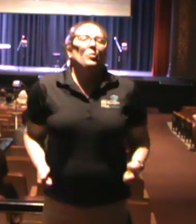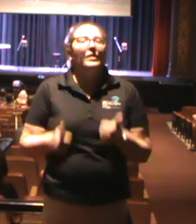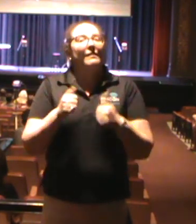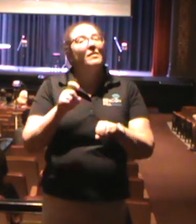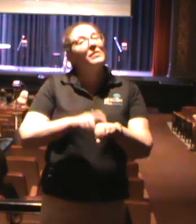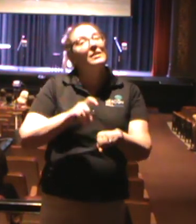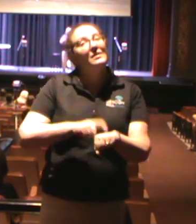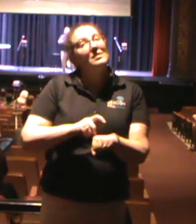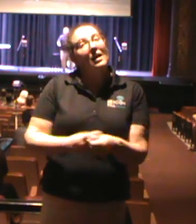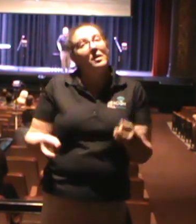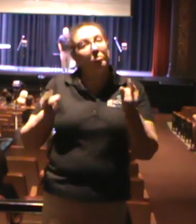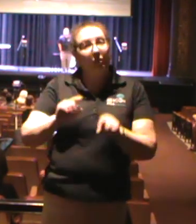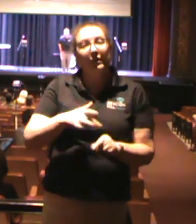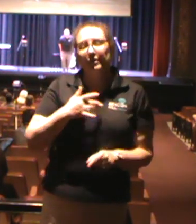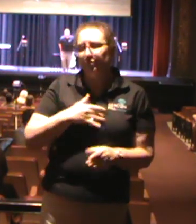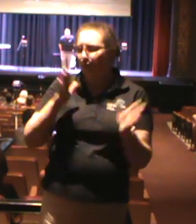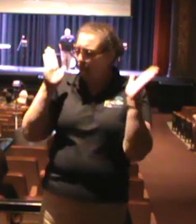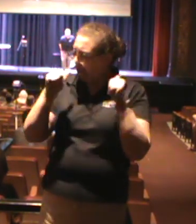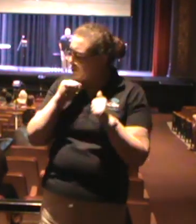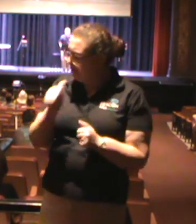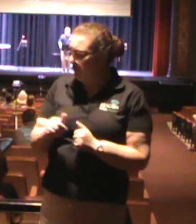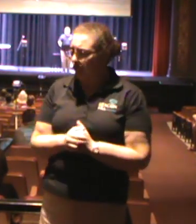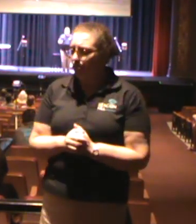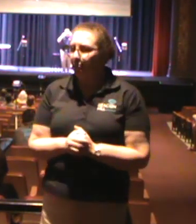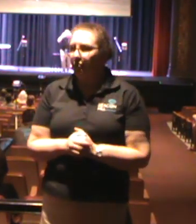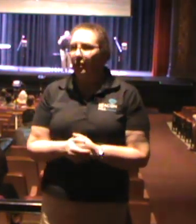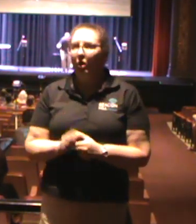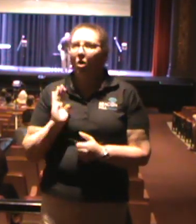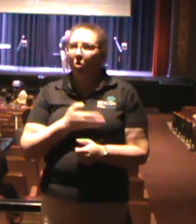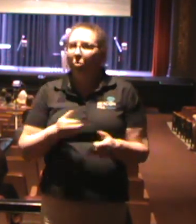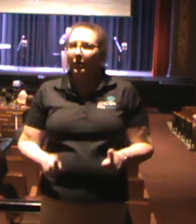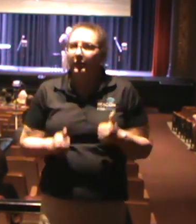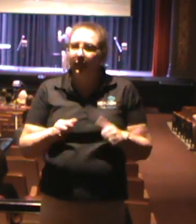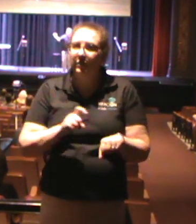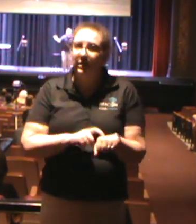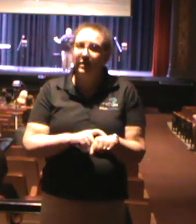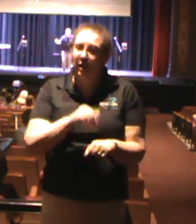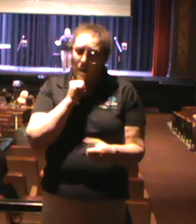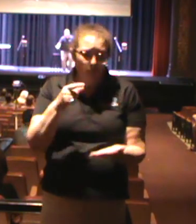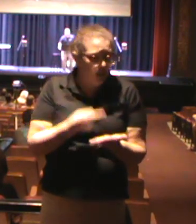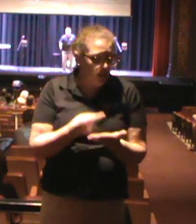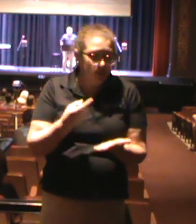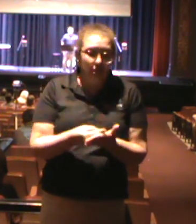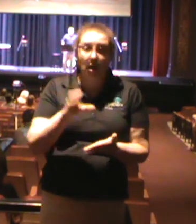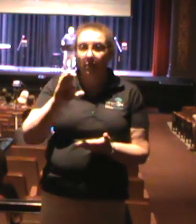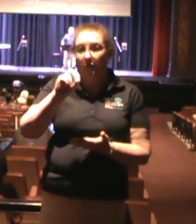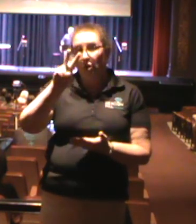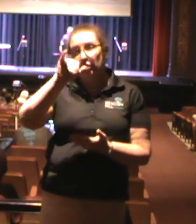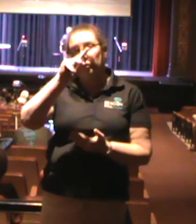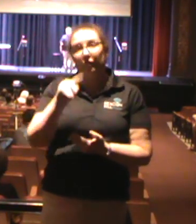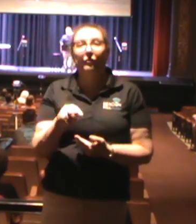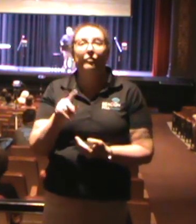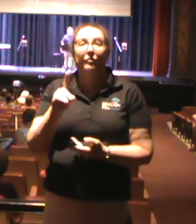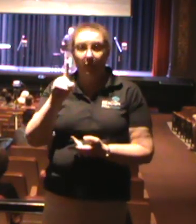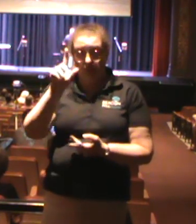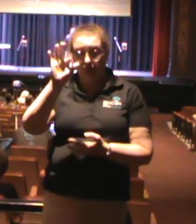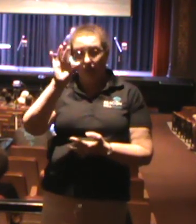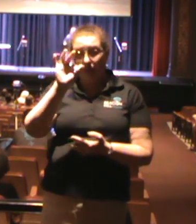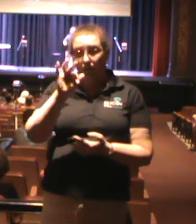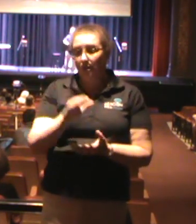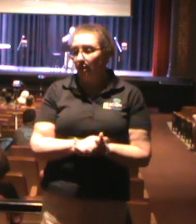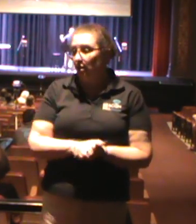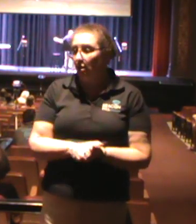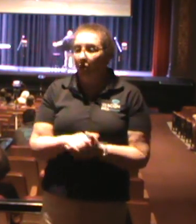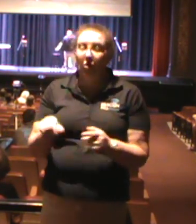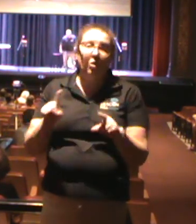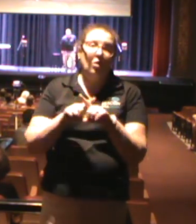when it feels kind of hopeless, right? We live in a time, I'm not talking about COVID-19, I'm not talking about chinchillas,